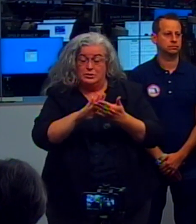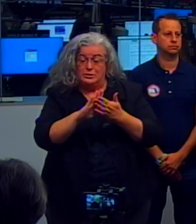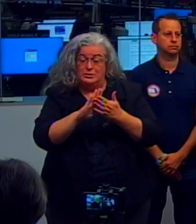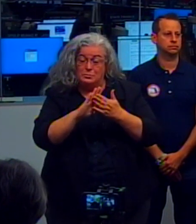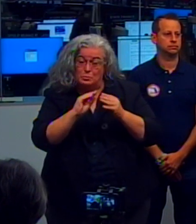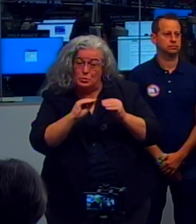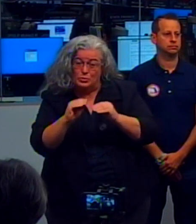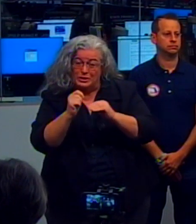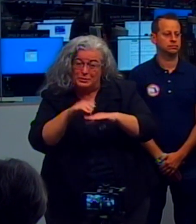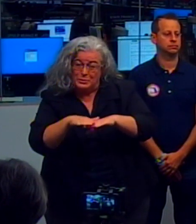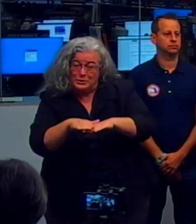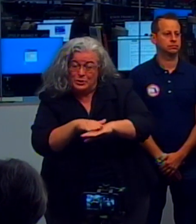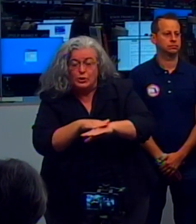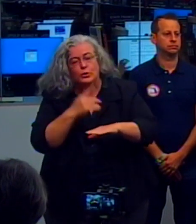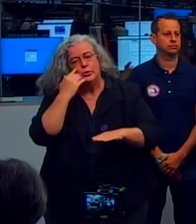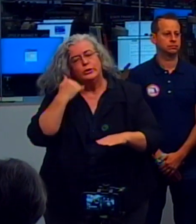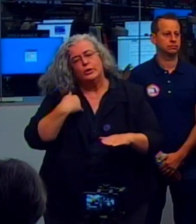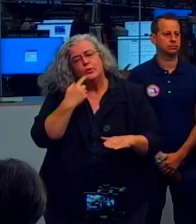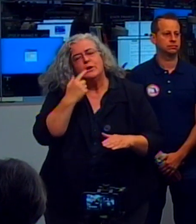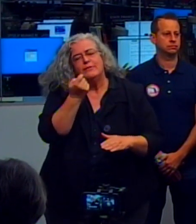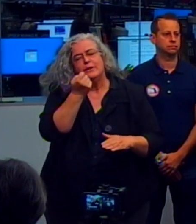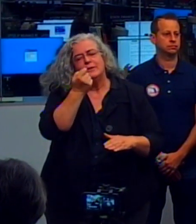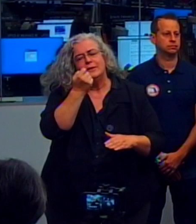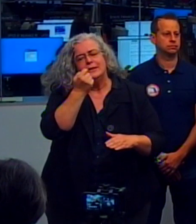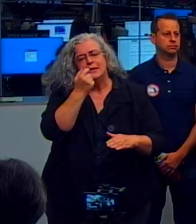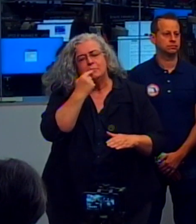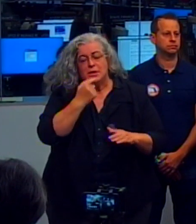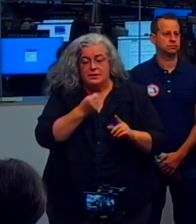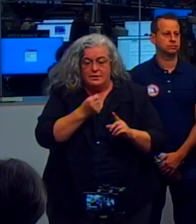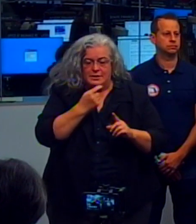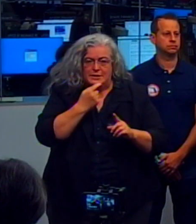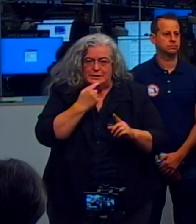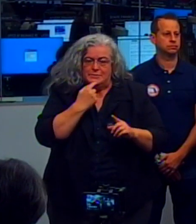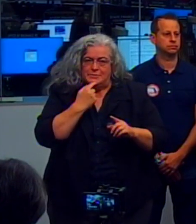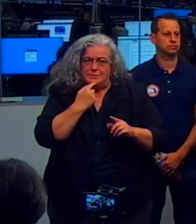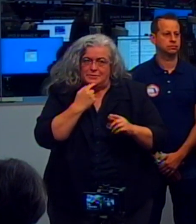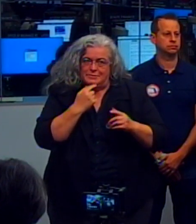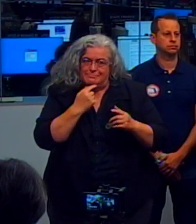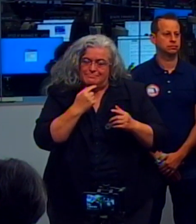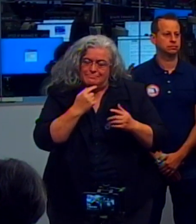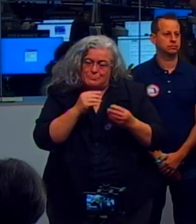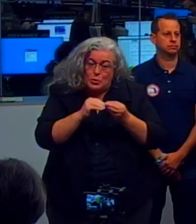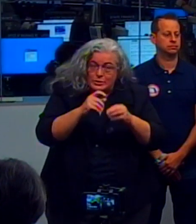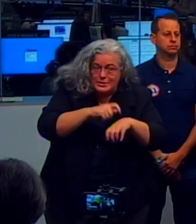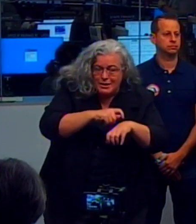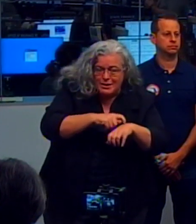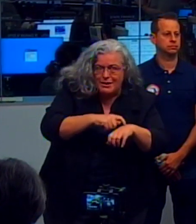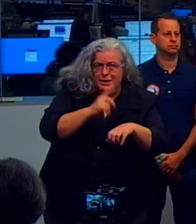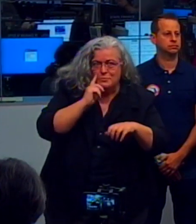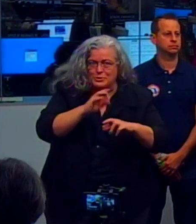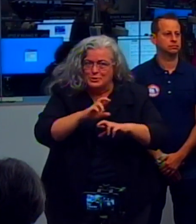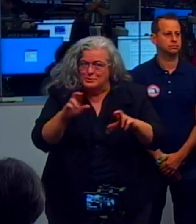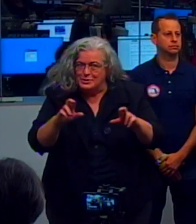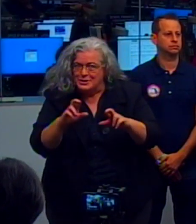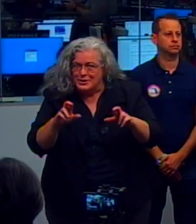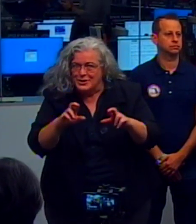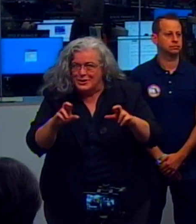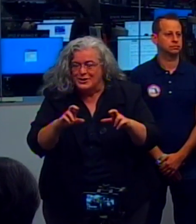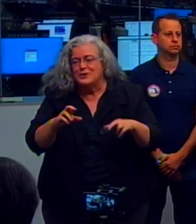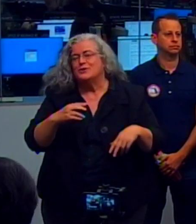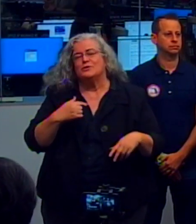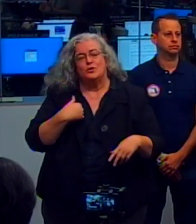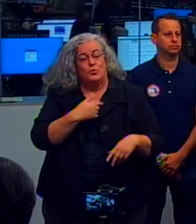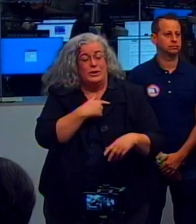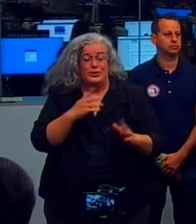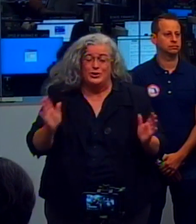impacts once it reaches landfall, but you do have time before it reaches to prepare if you have not done so. And so